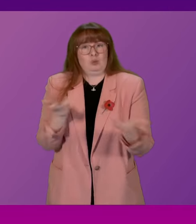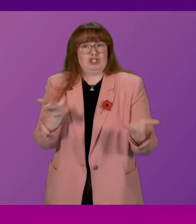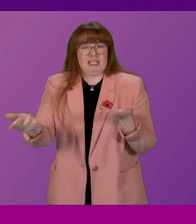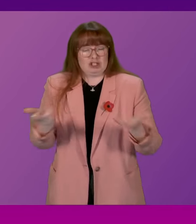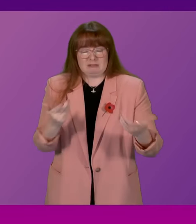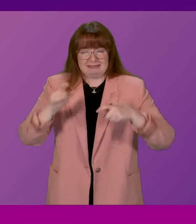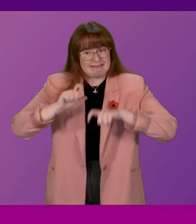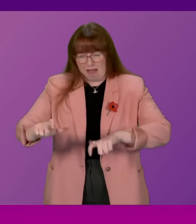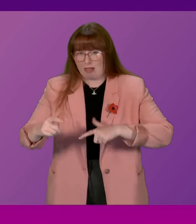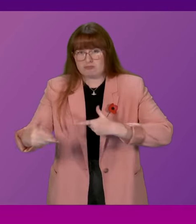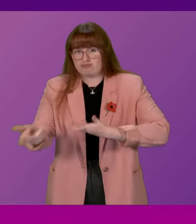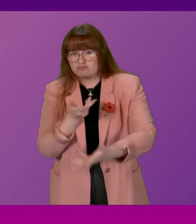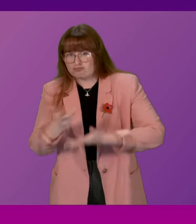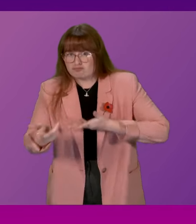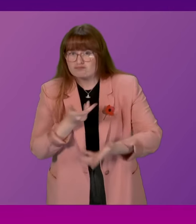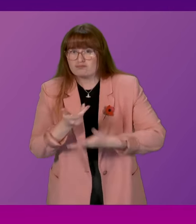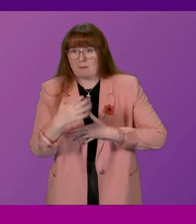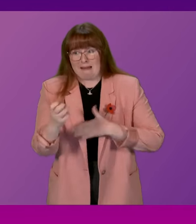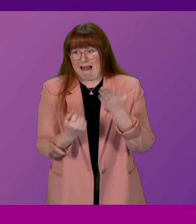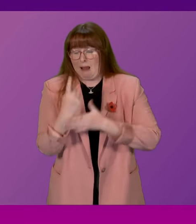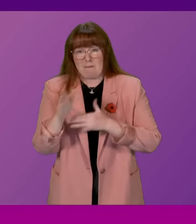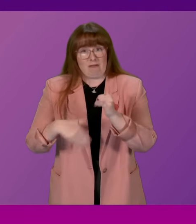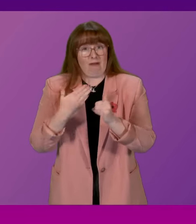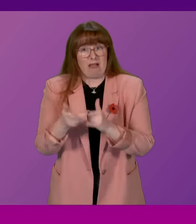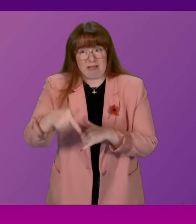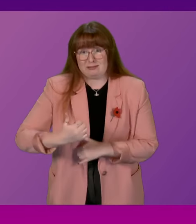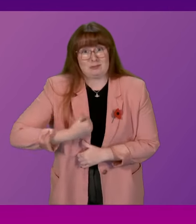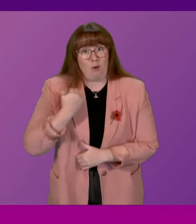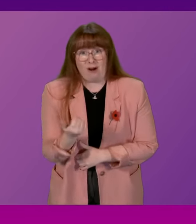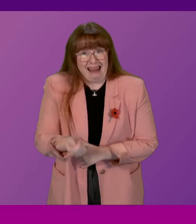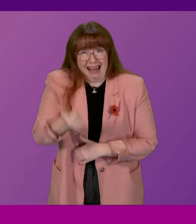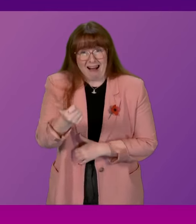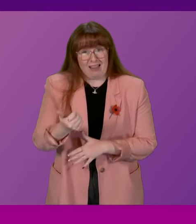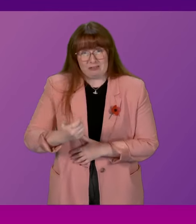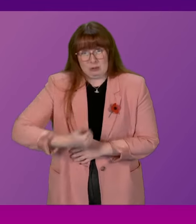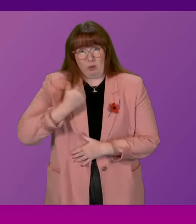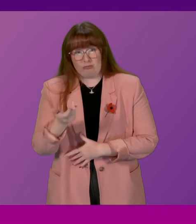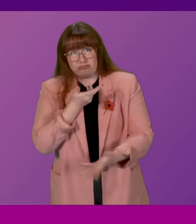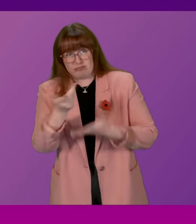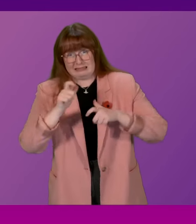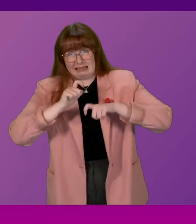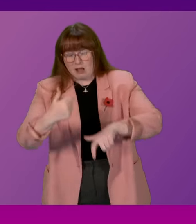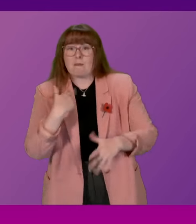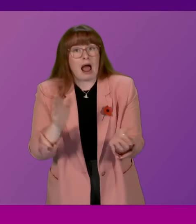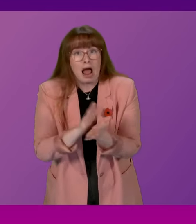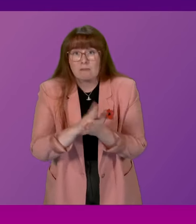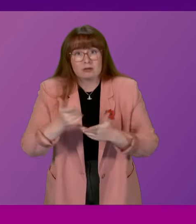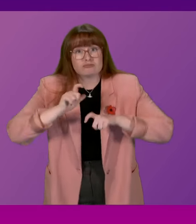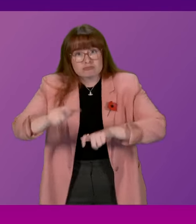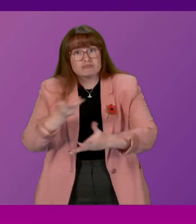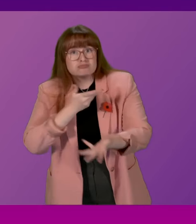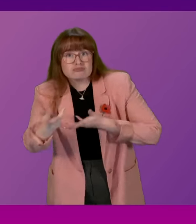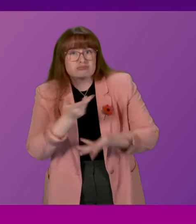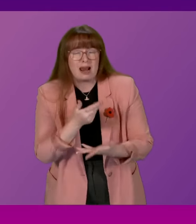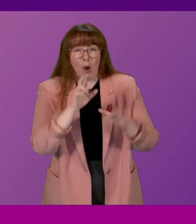are ongoing. My understanding is they were ongoing until the early hours of the morning, and I'm pleased that discussions are ongoing. And I do hope that